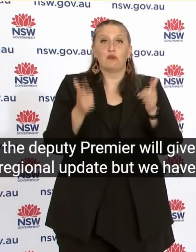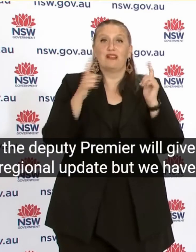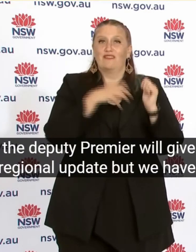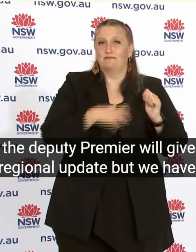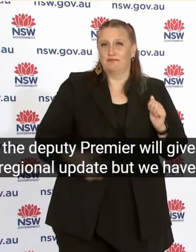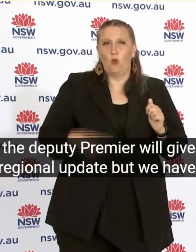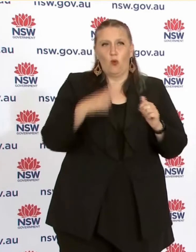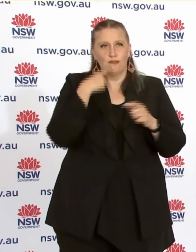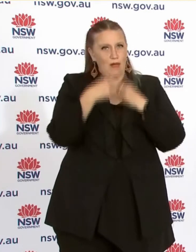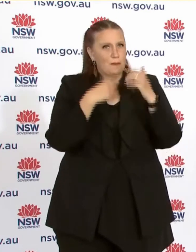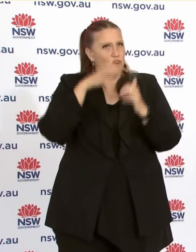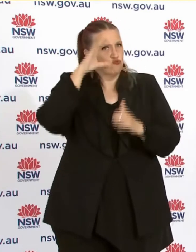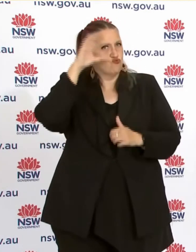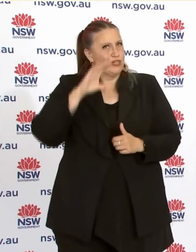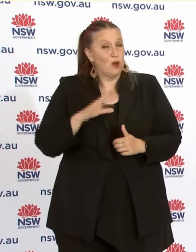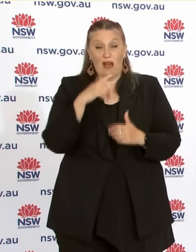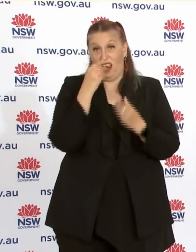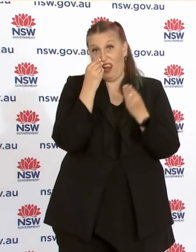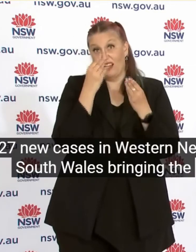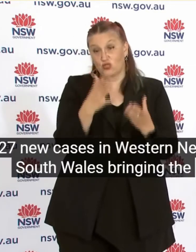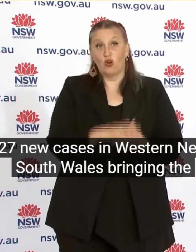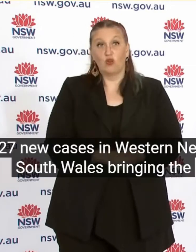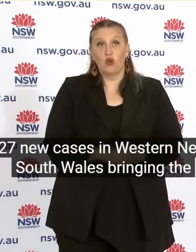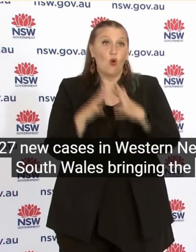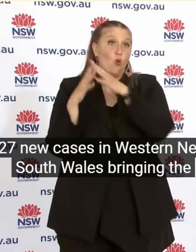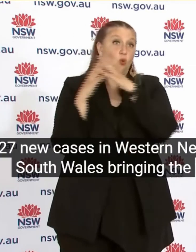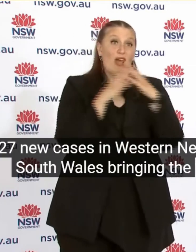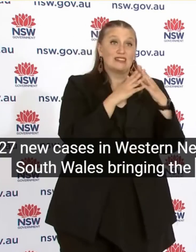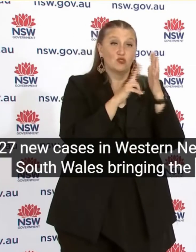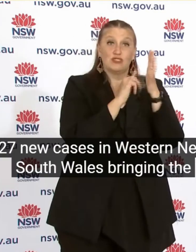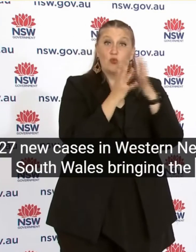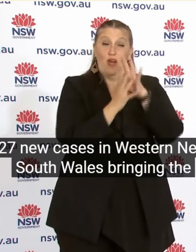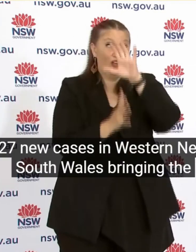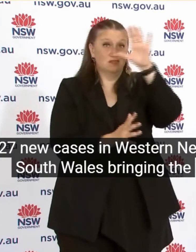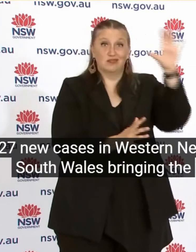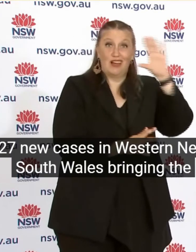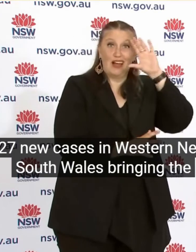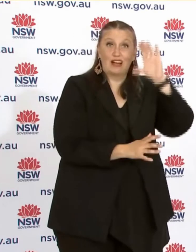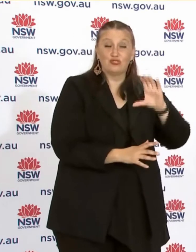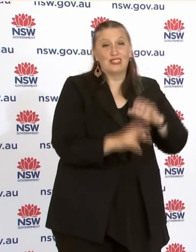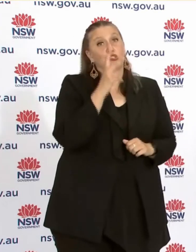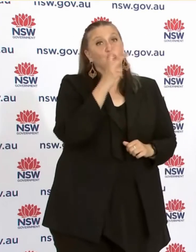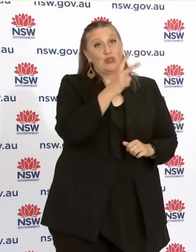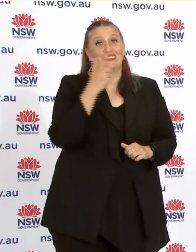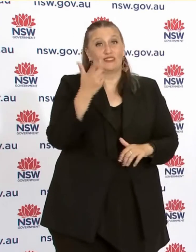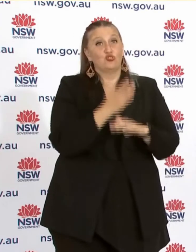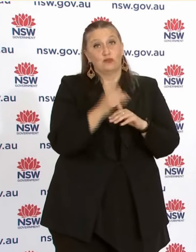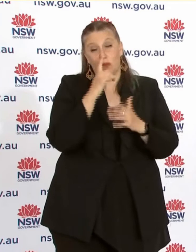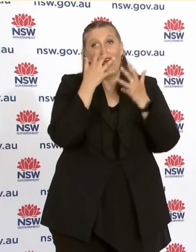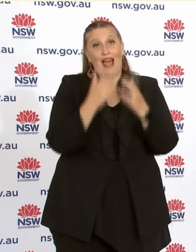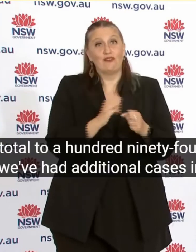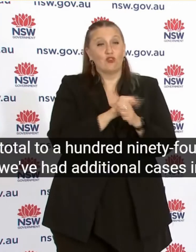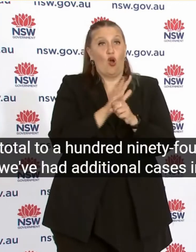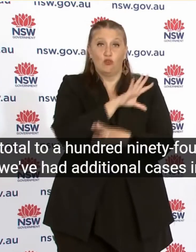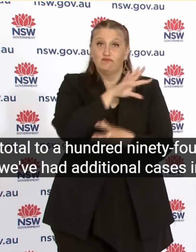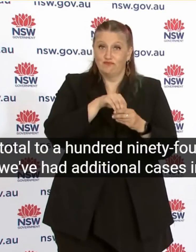had 27 new cases In Western New South Wales Bringing the total To 194 We've had